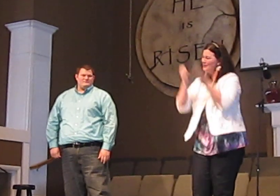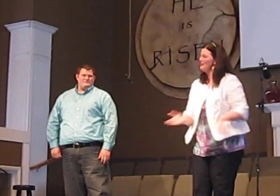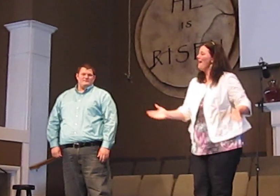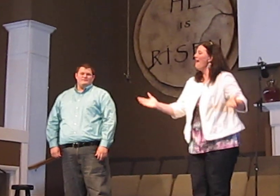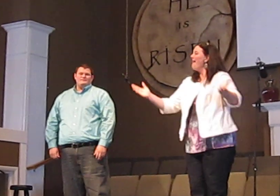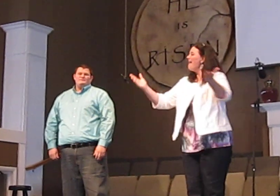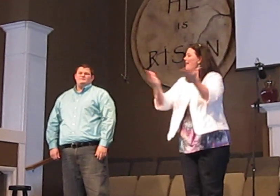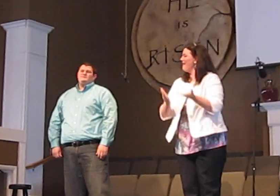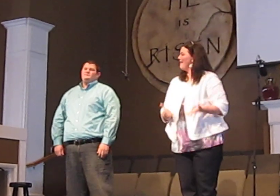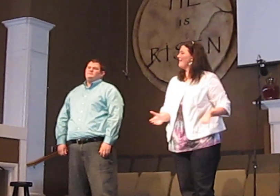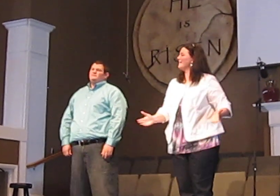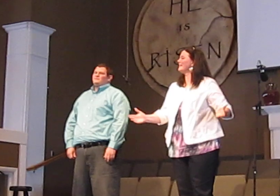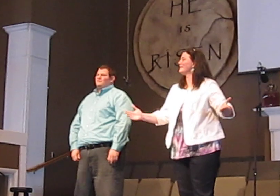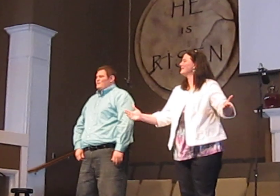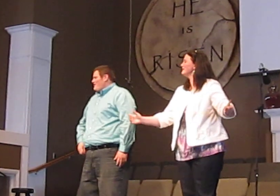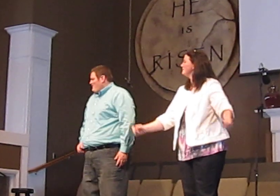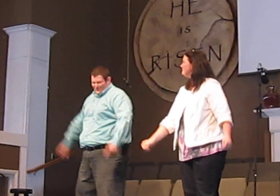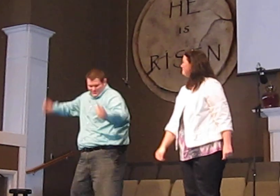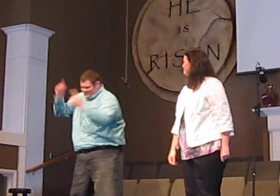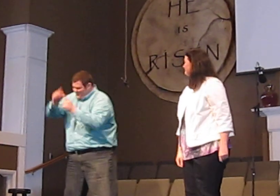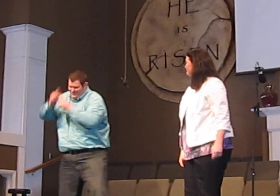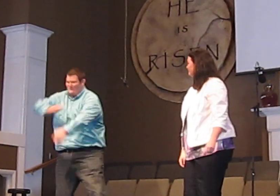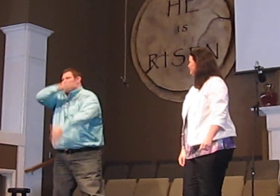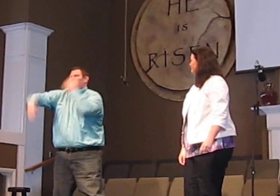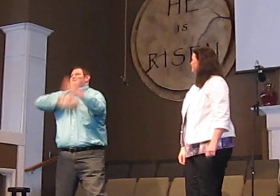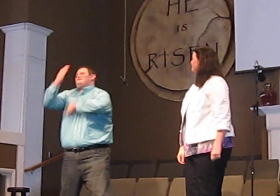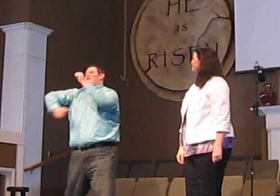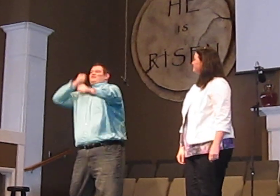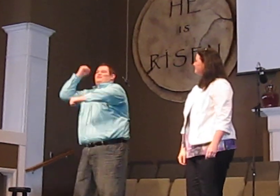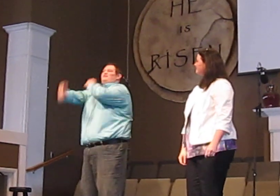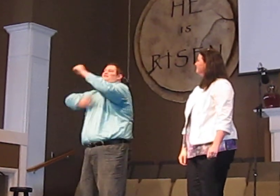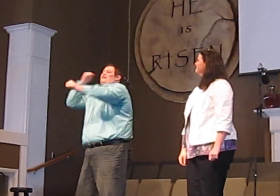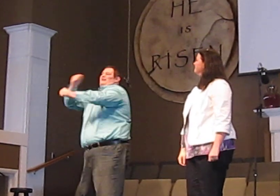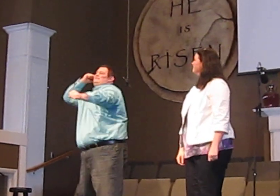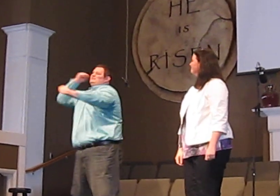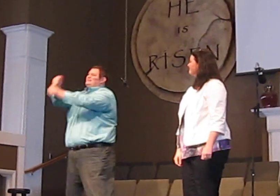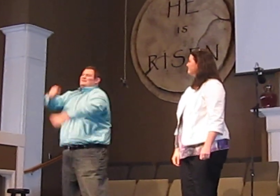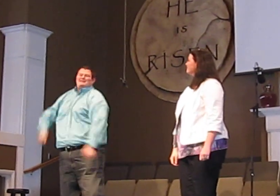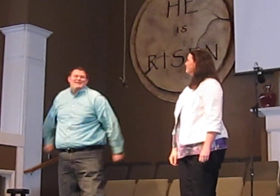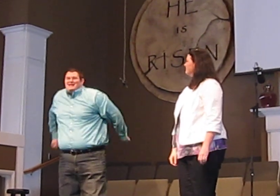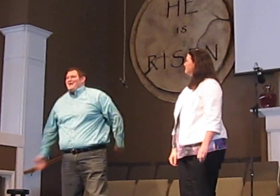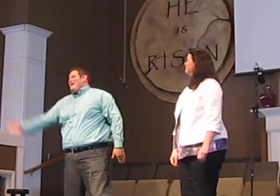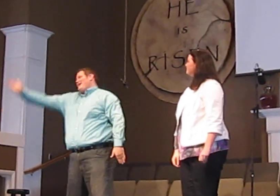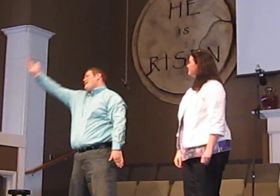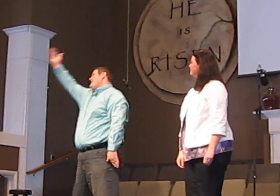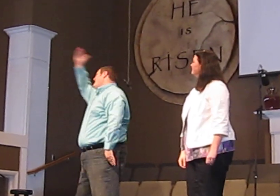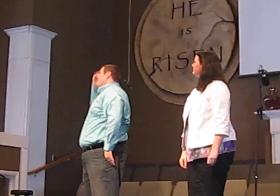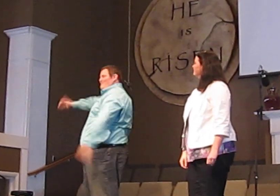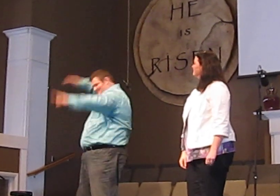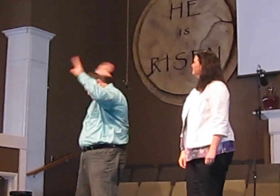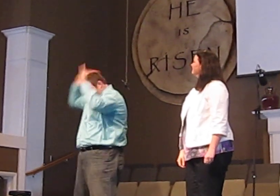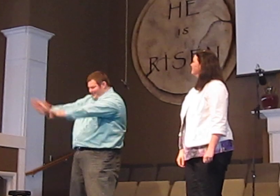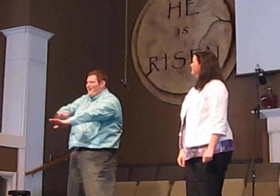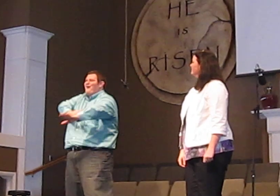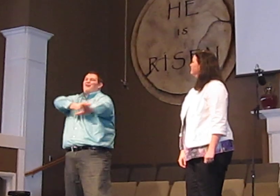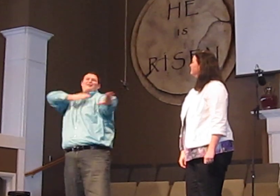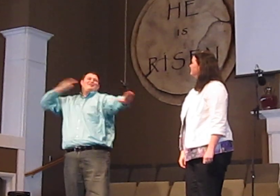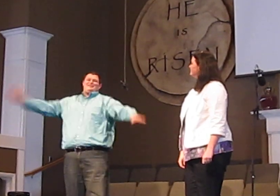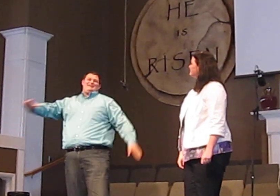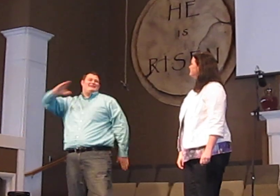way. The words of creation have been longing,